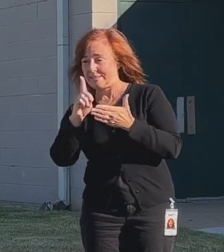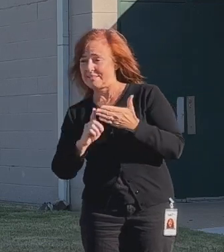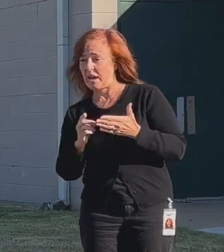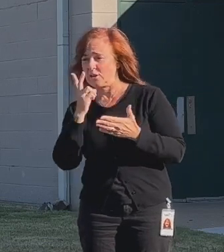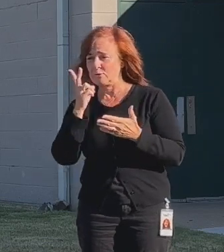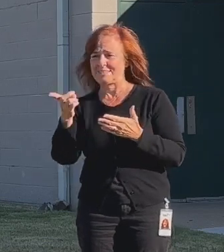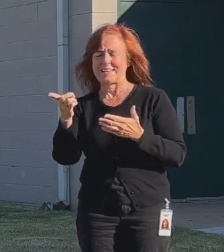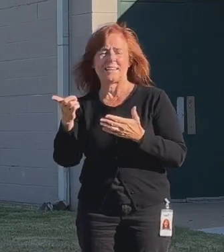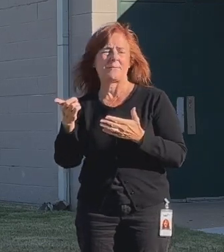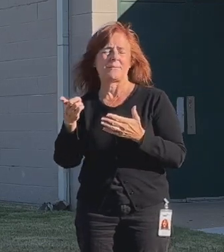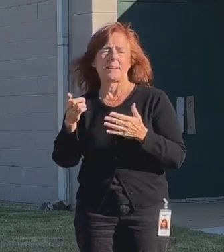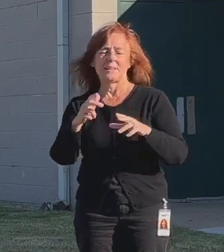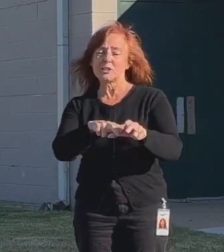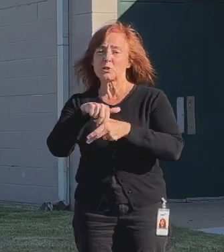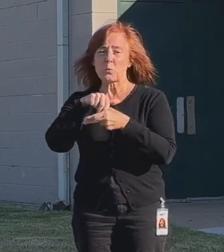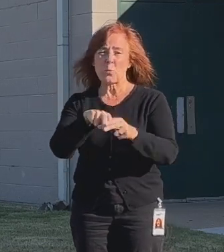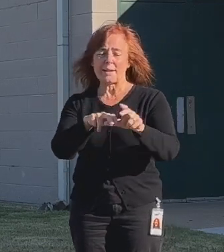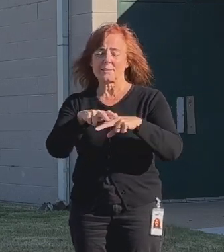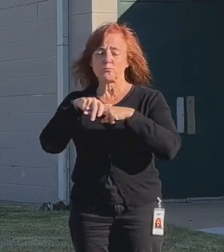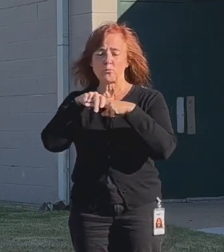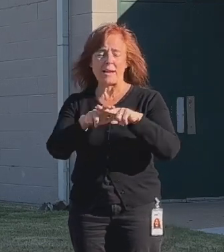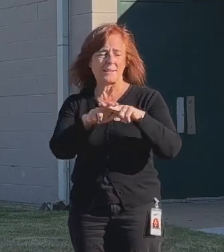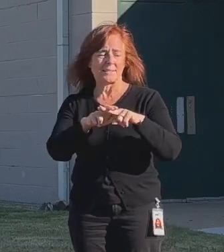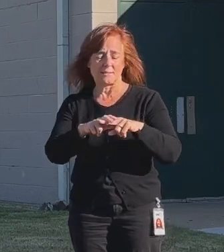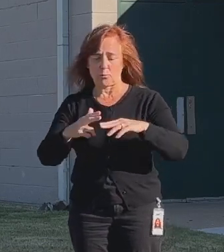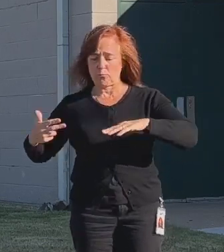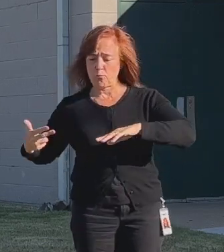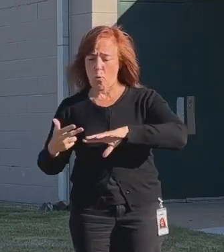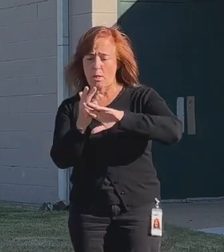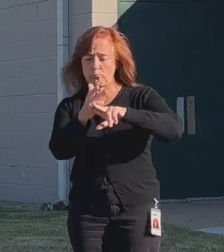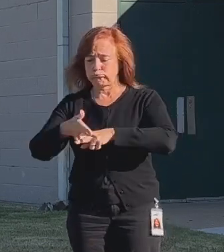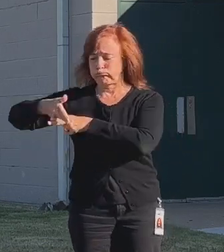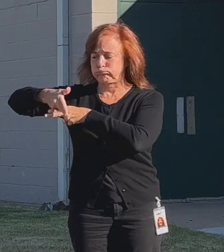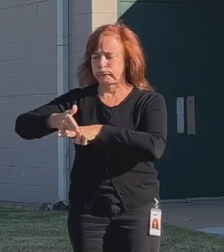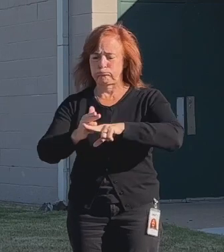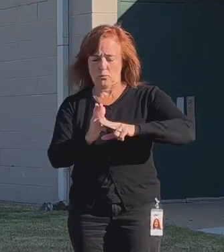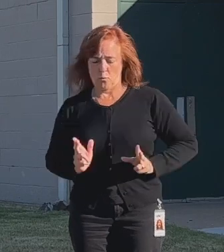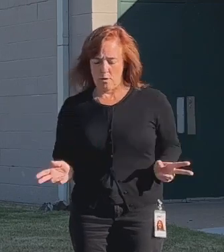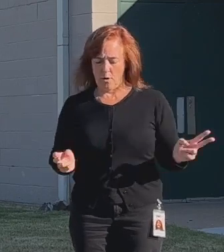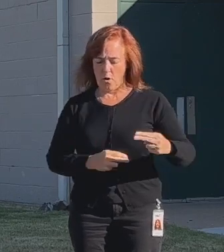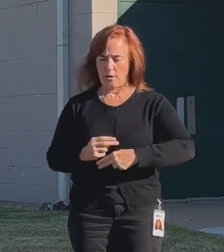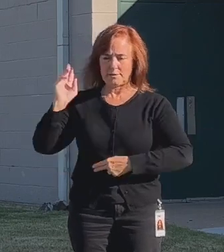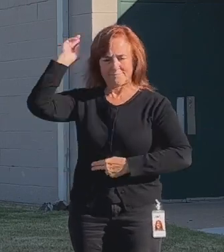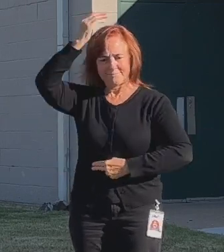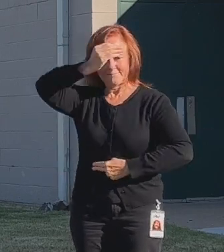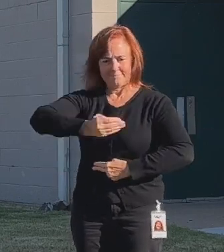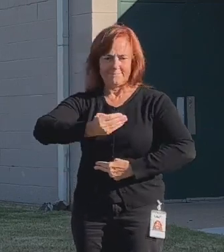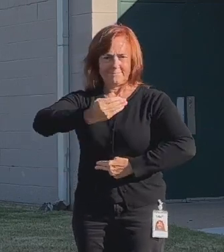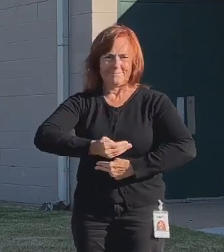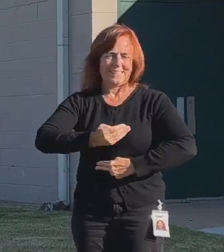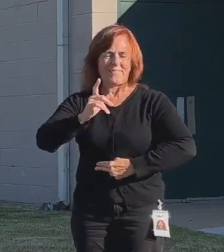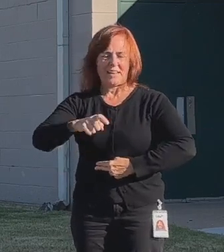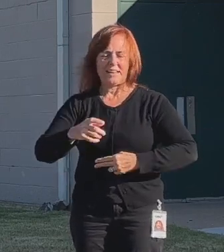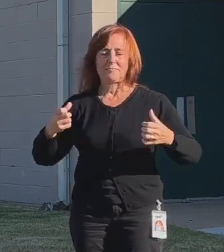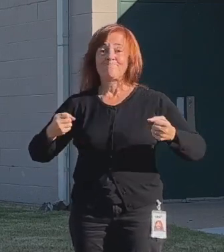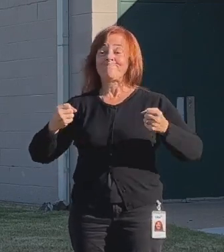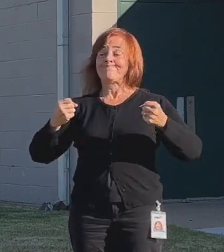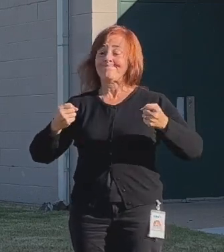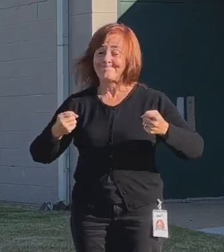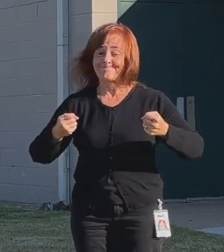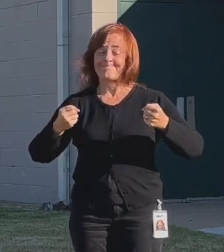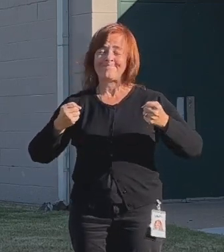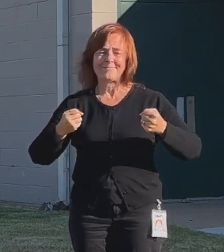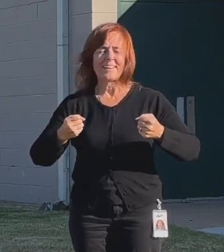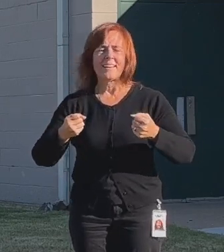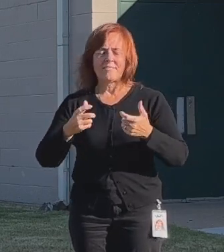will see swings that are fully adaptive to where they have a harness that goes over a child if they need some upper upper